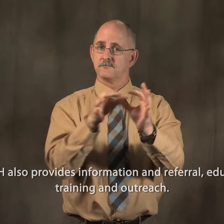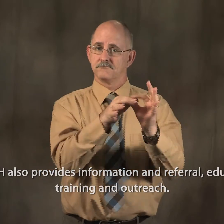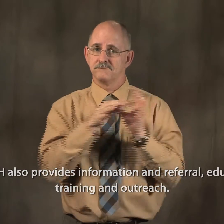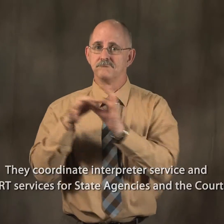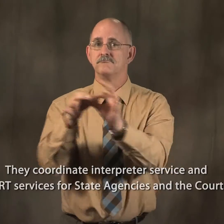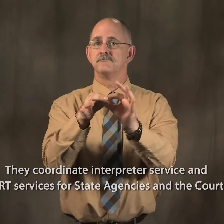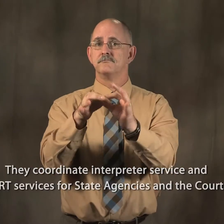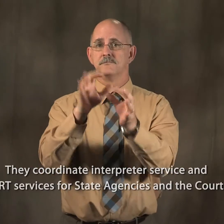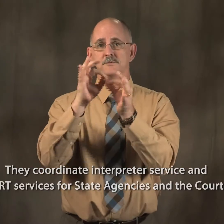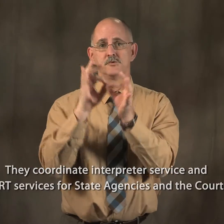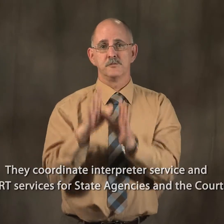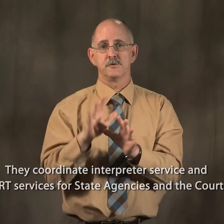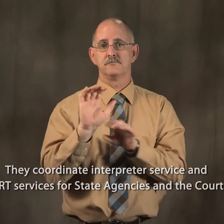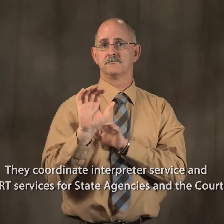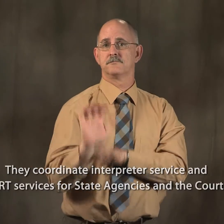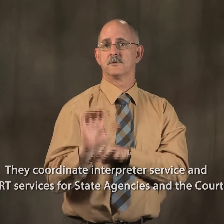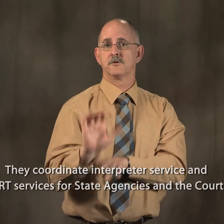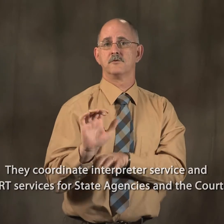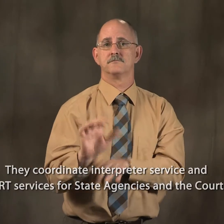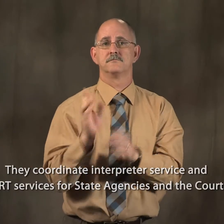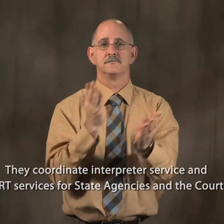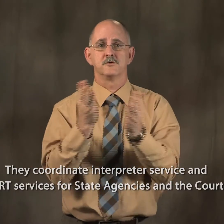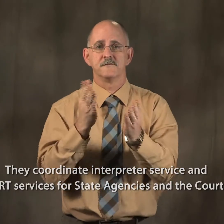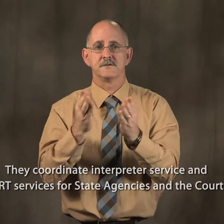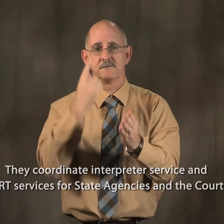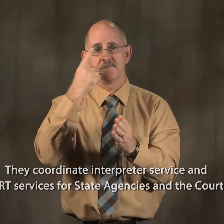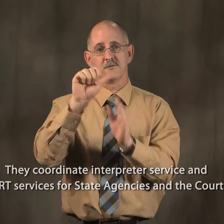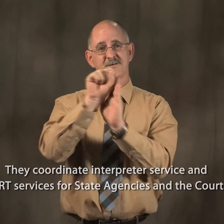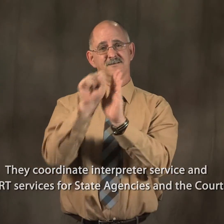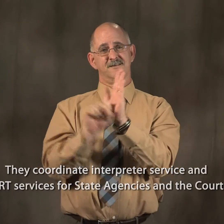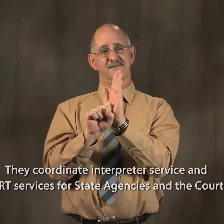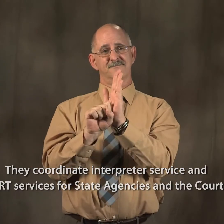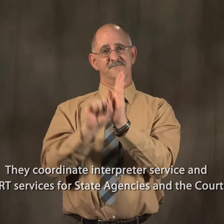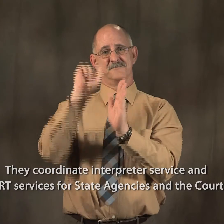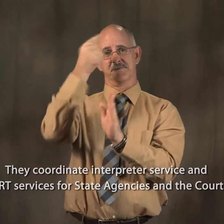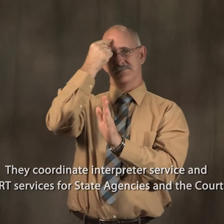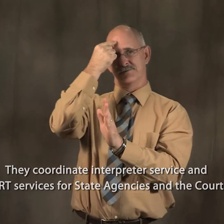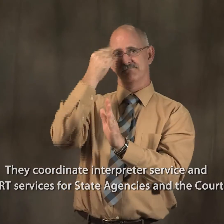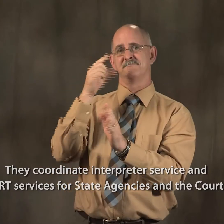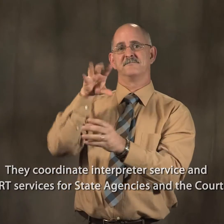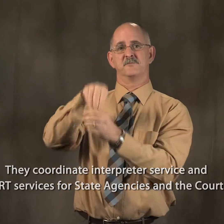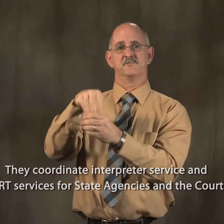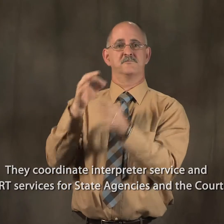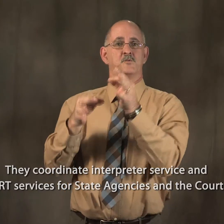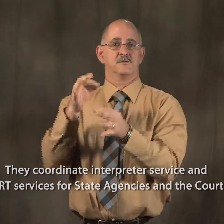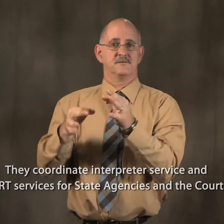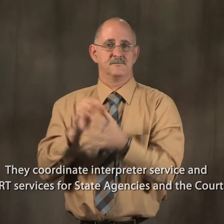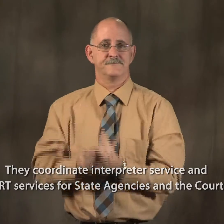They coordinate interpreter service and CART services for state agencies and the courts.